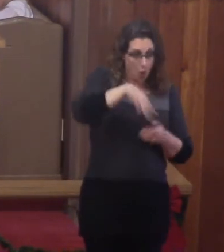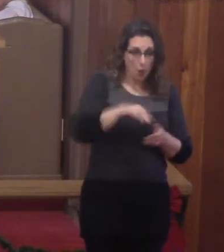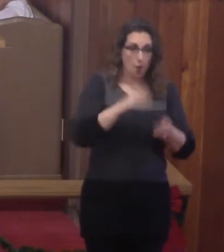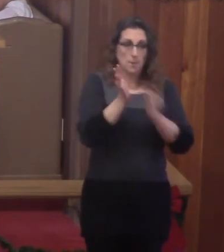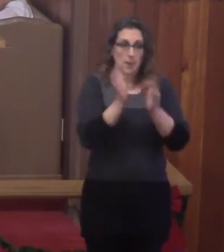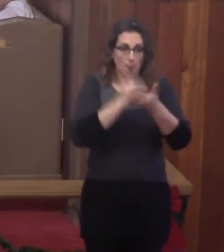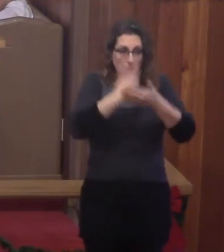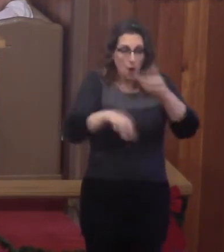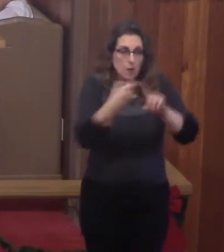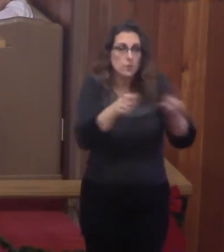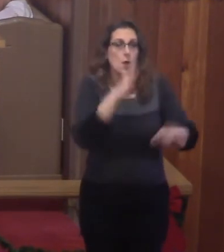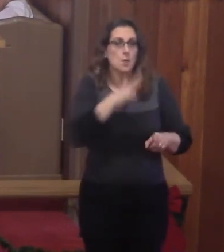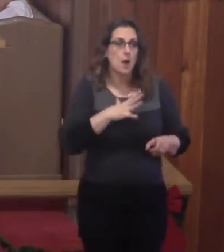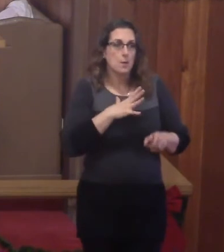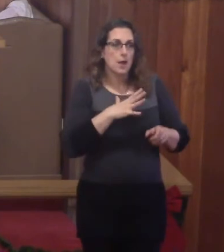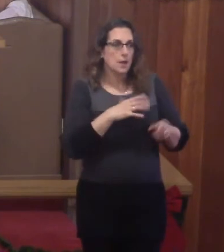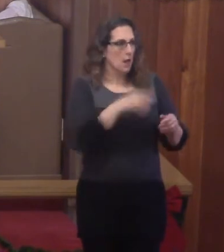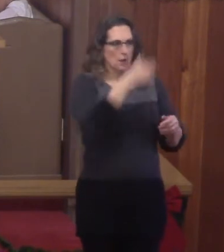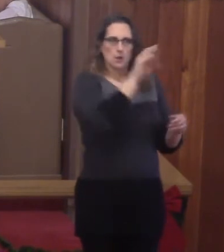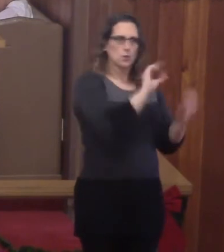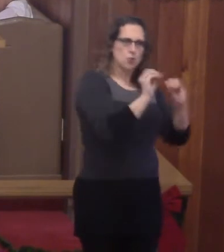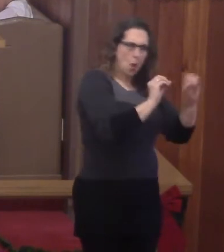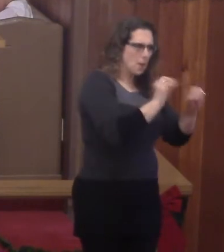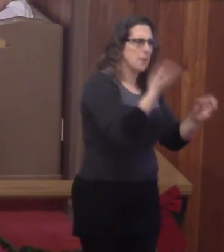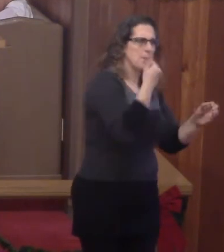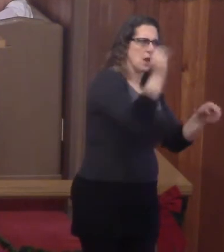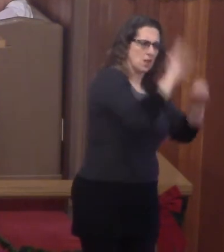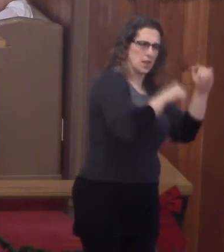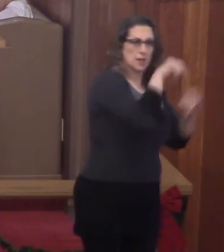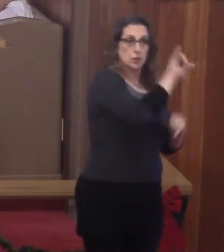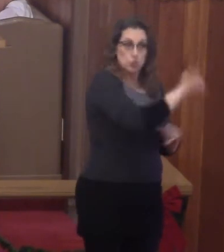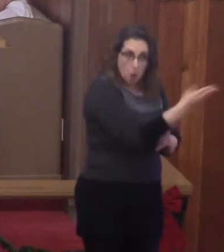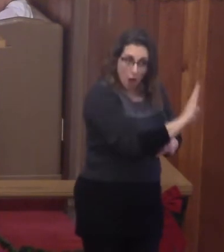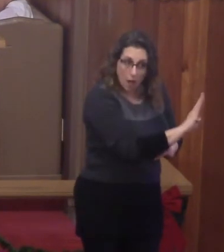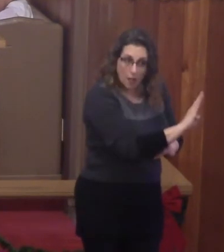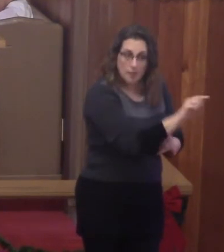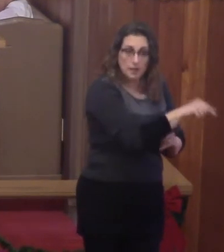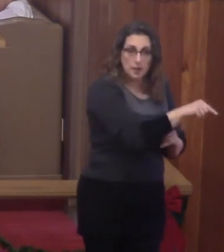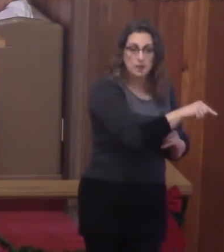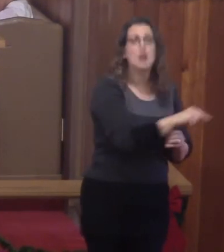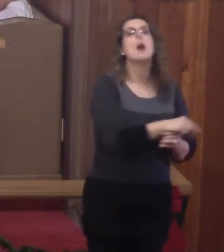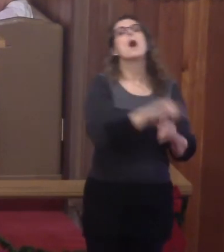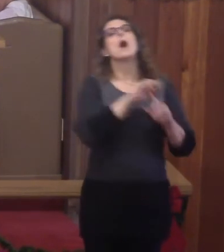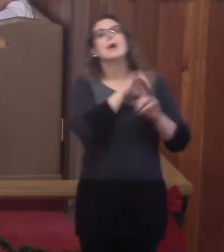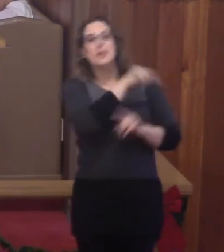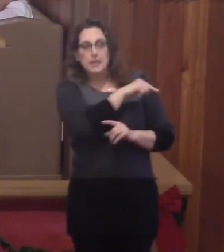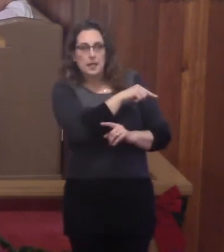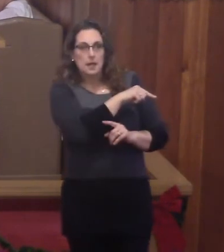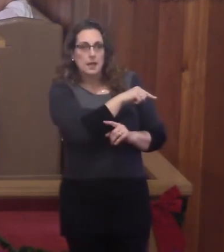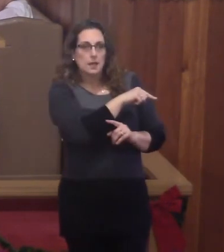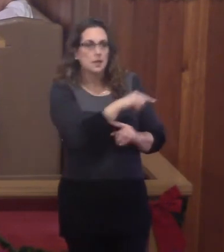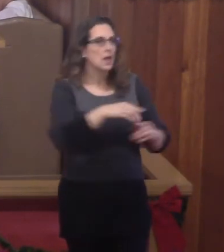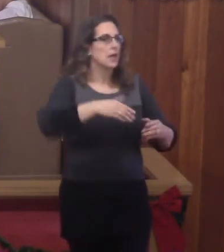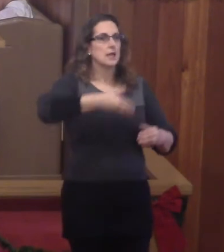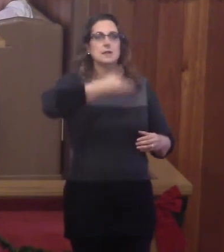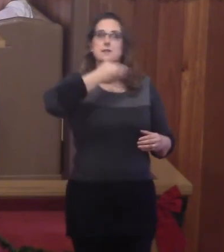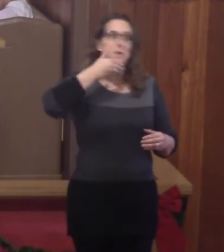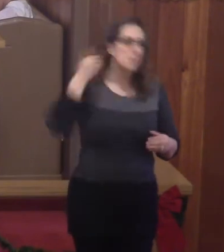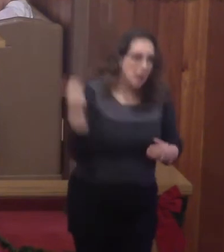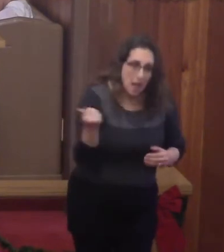women there has arisen no one greater than John the Baptist. John was the greatest, greater than Moses,